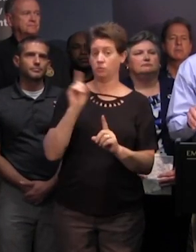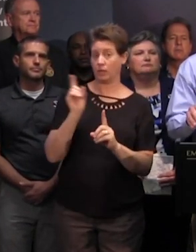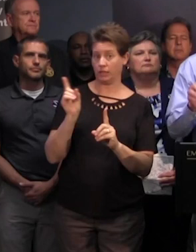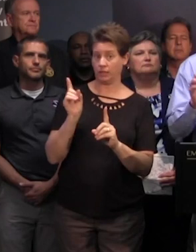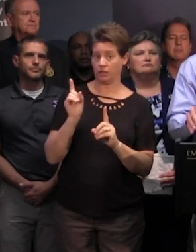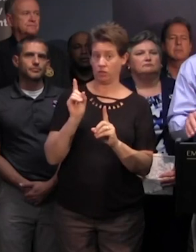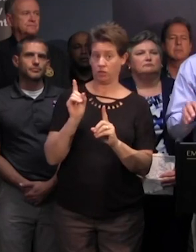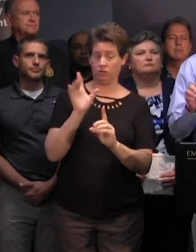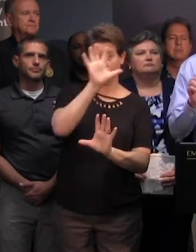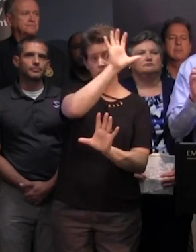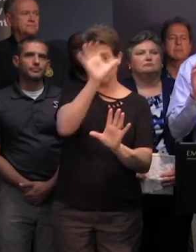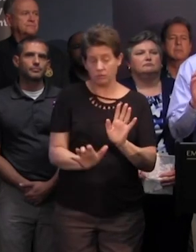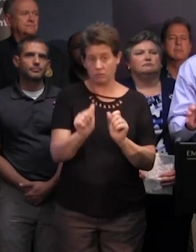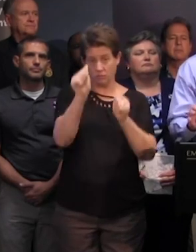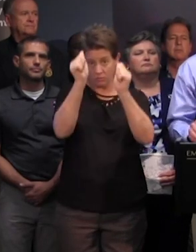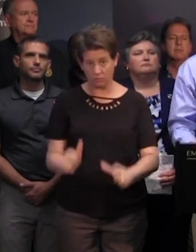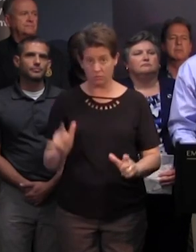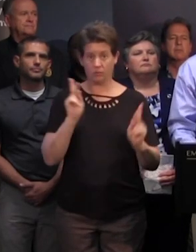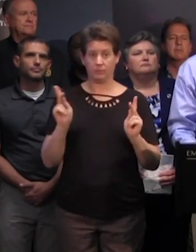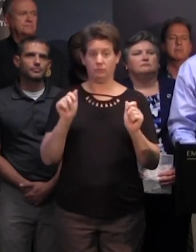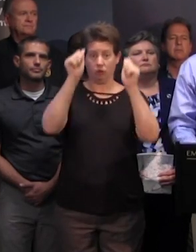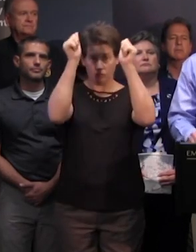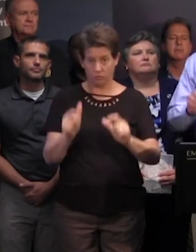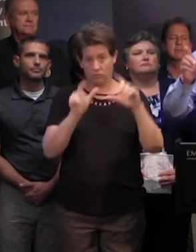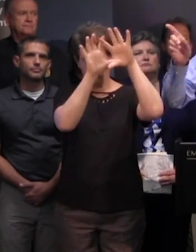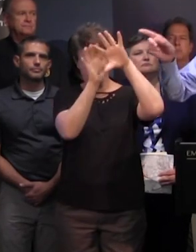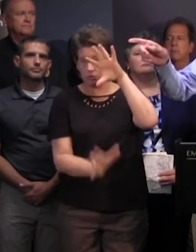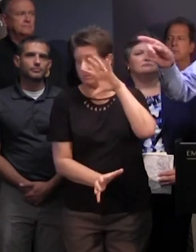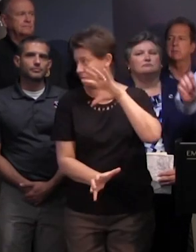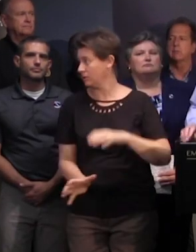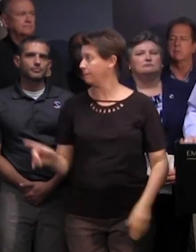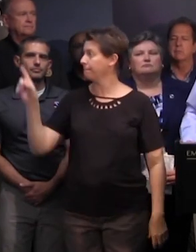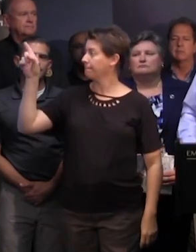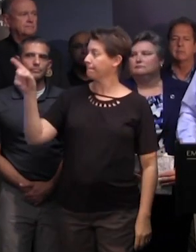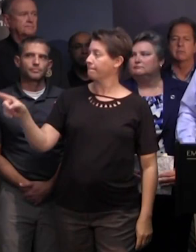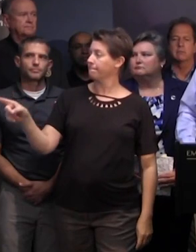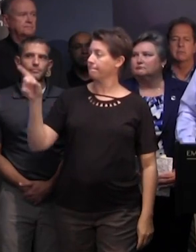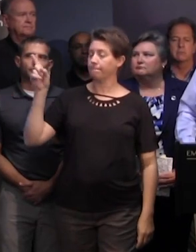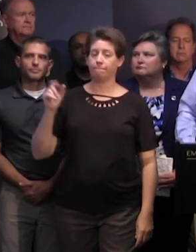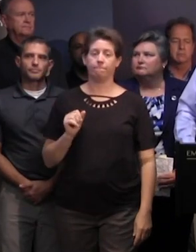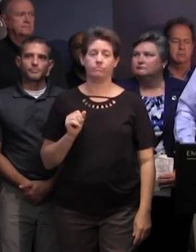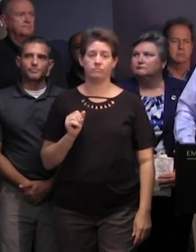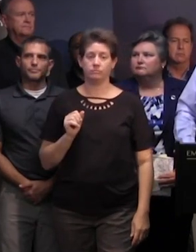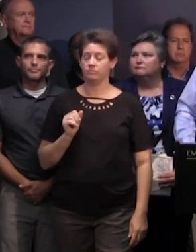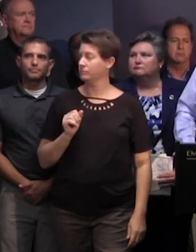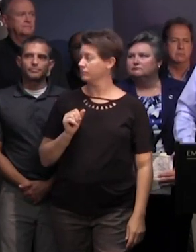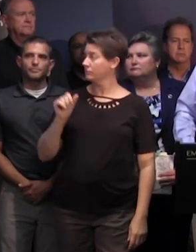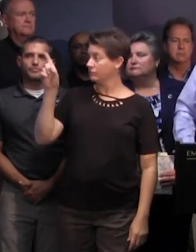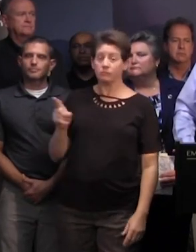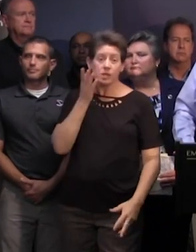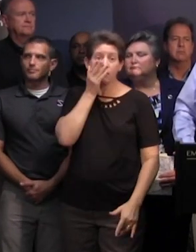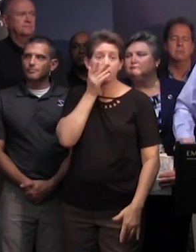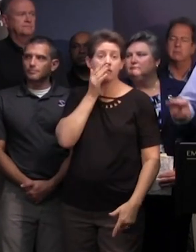people in all of the evacuation zones and you see them there on that map you see all those different